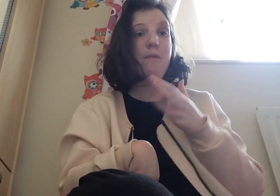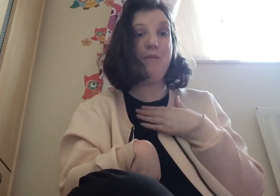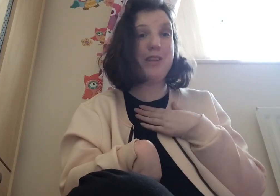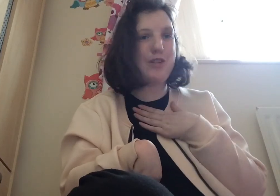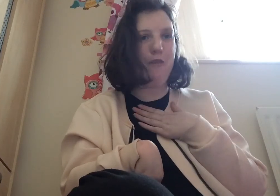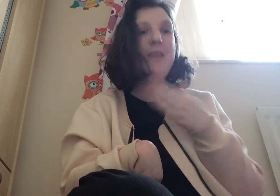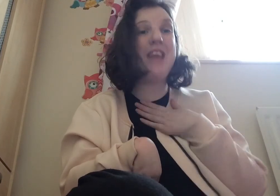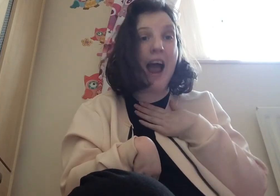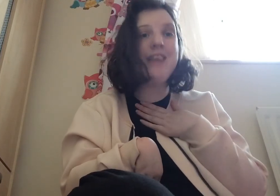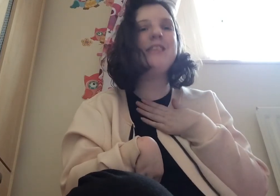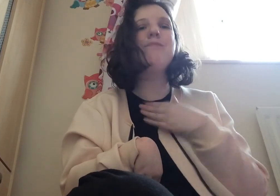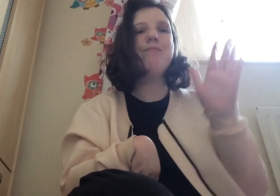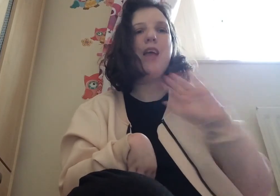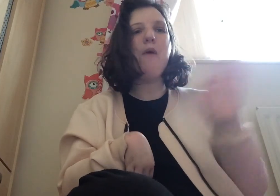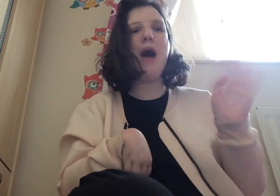sorry guys bye